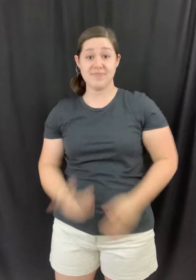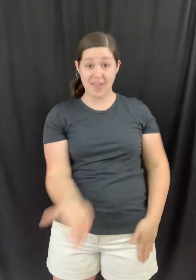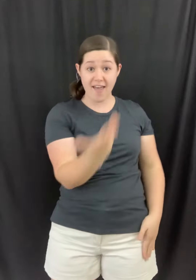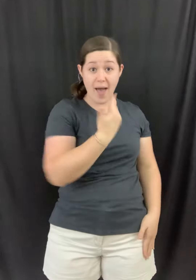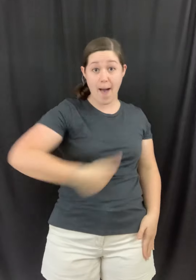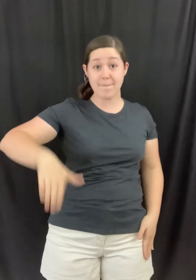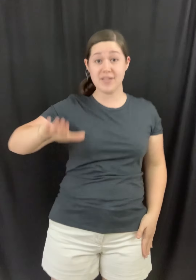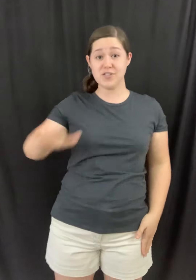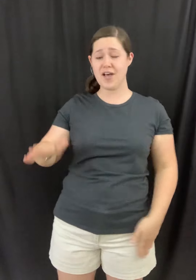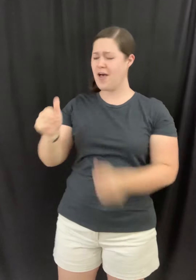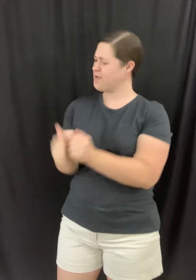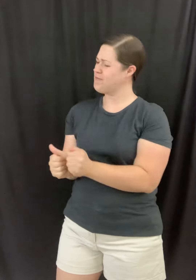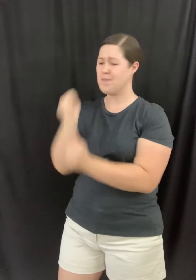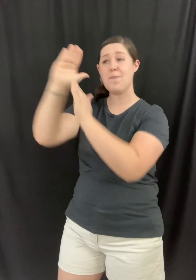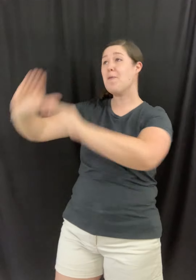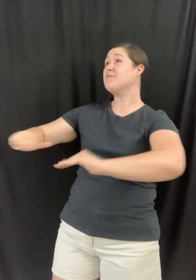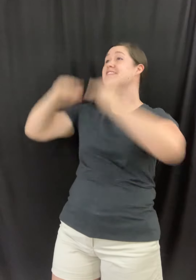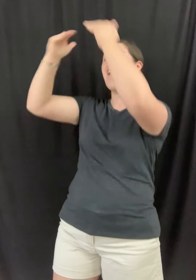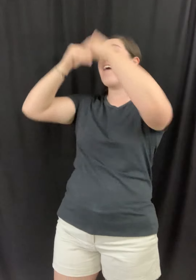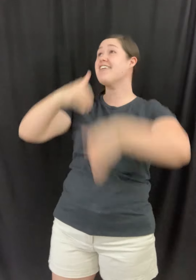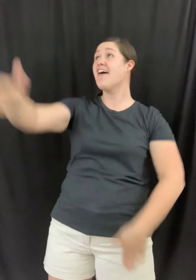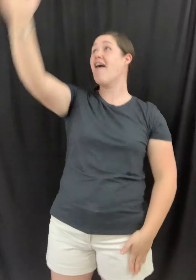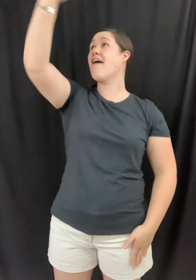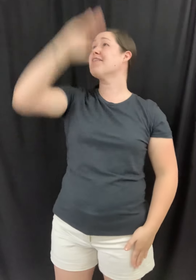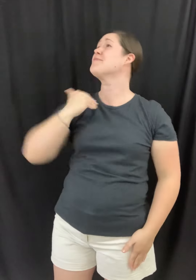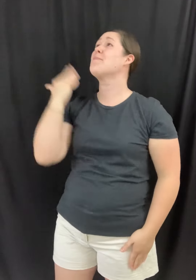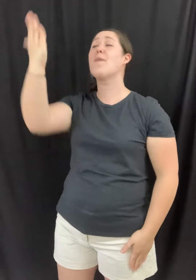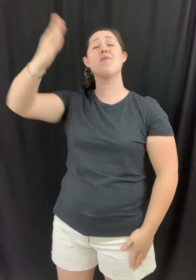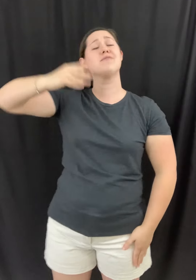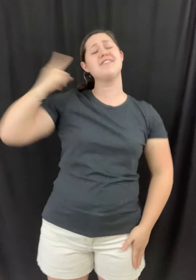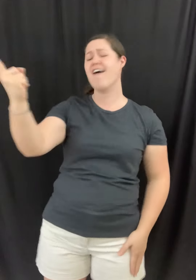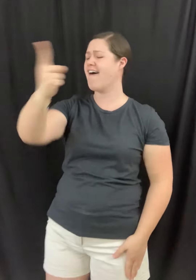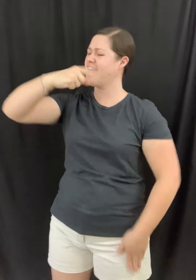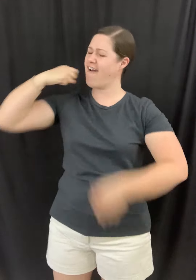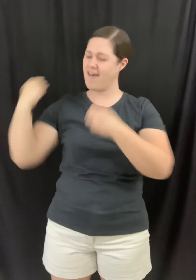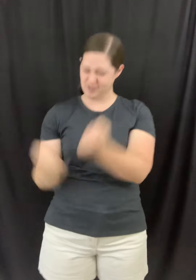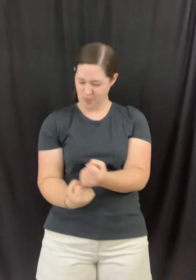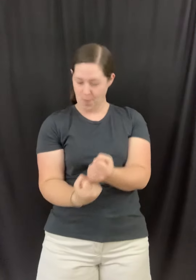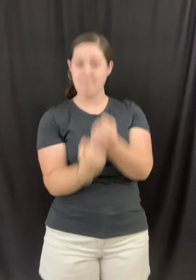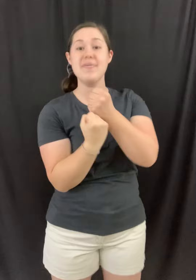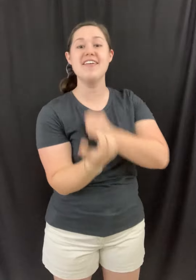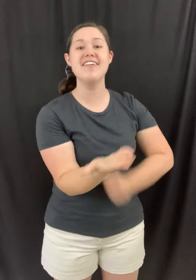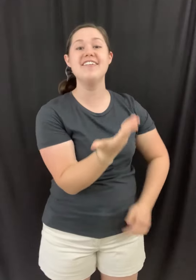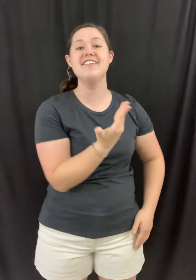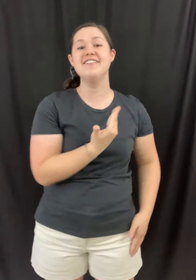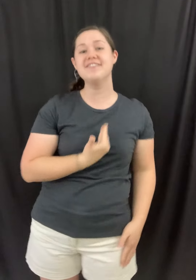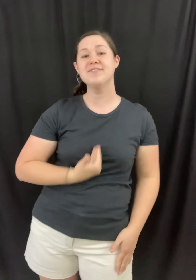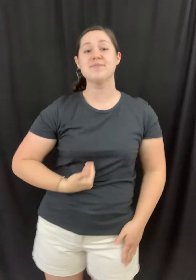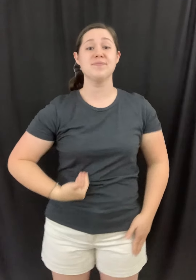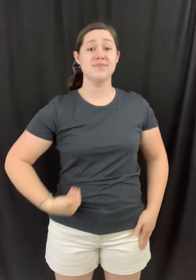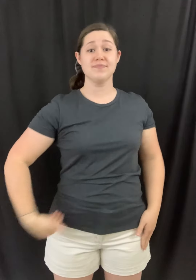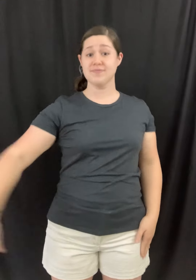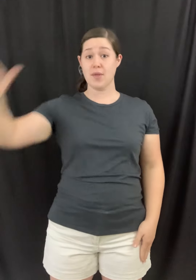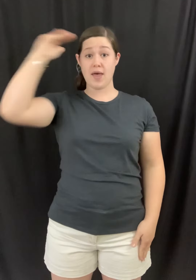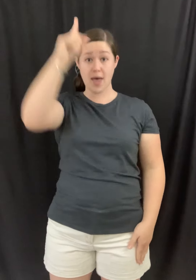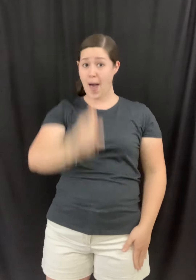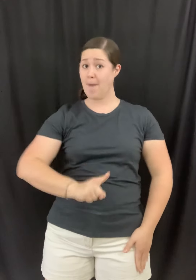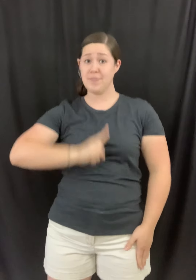I'm the child of the most high God And the most high God's for me I'm the